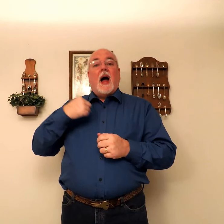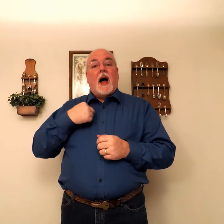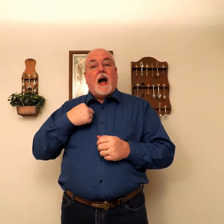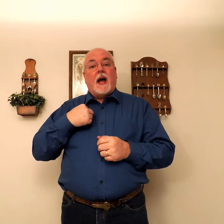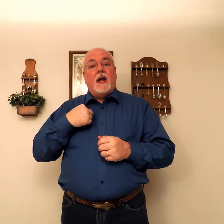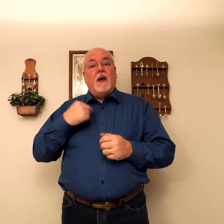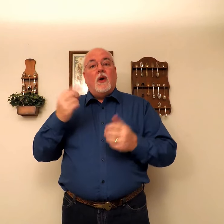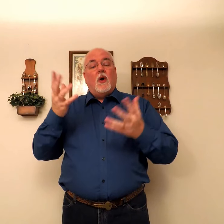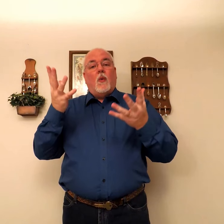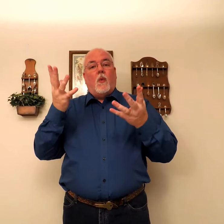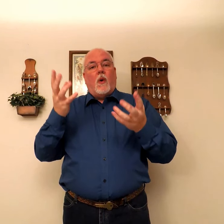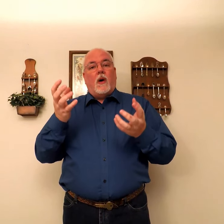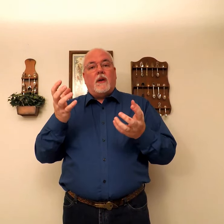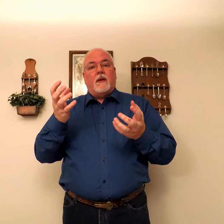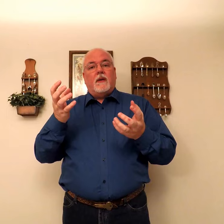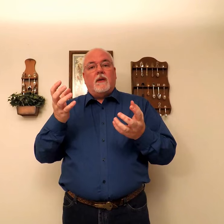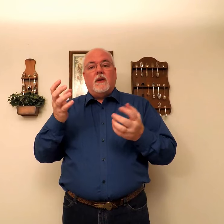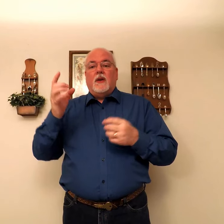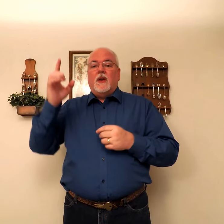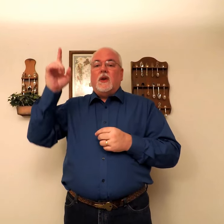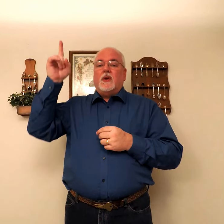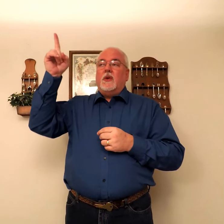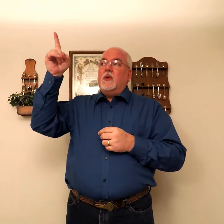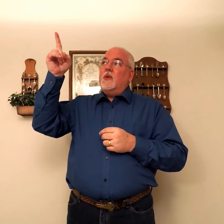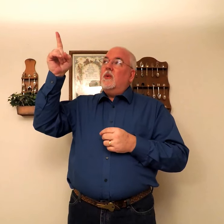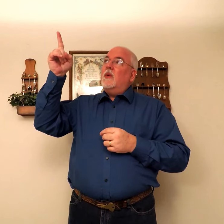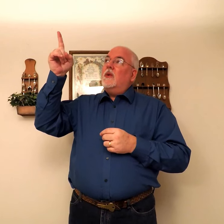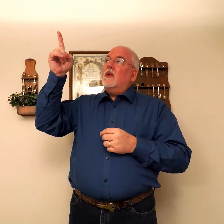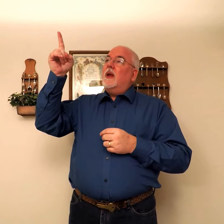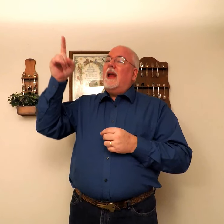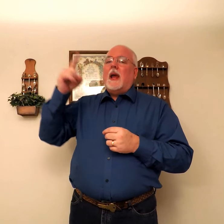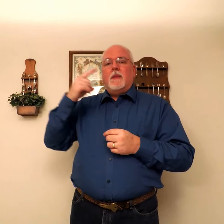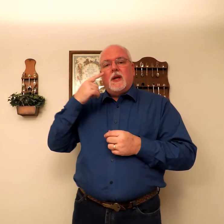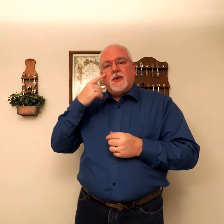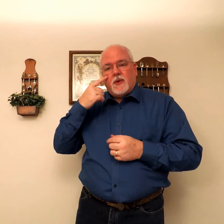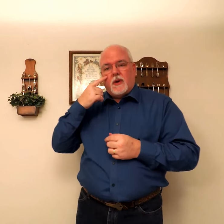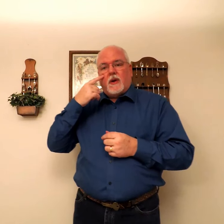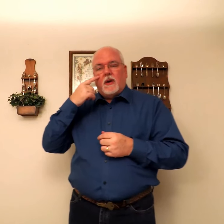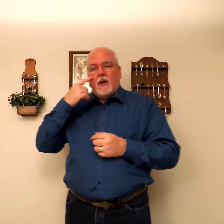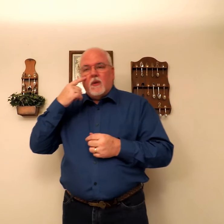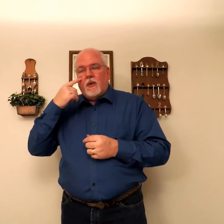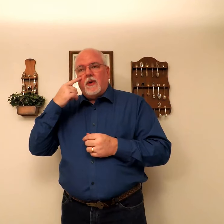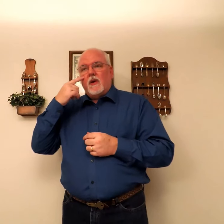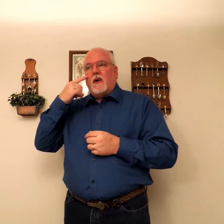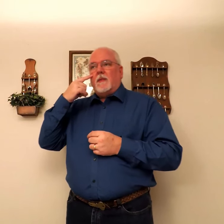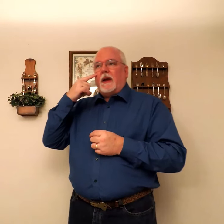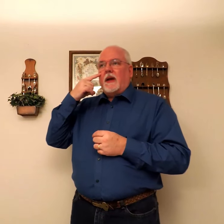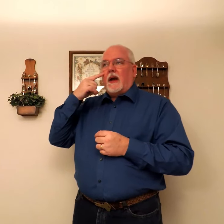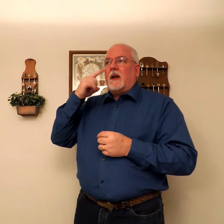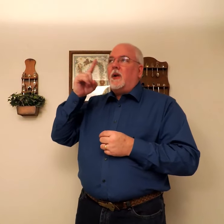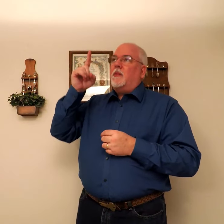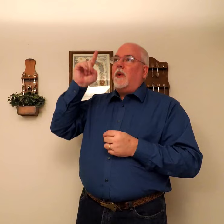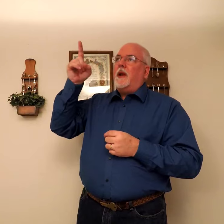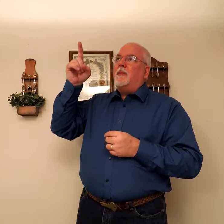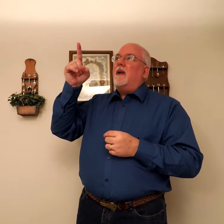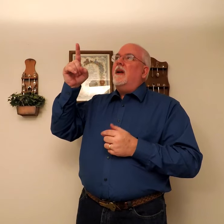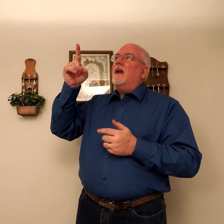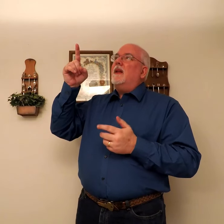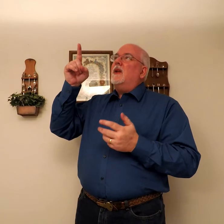I. Want. You. And make sure. When you're talking about God. You're pointing up there. That